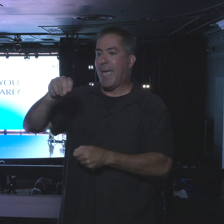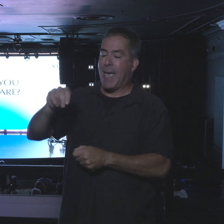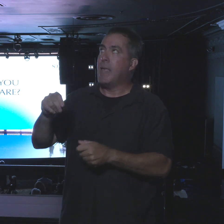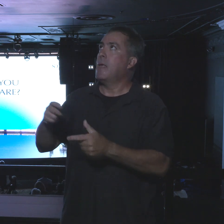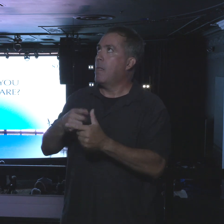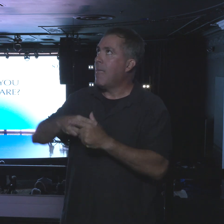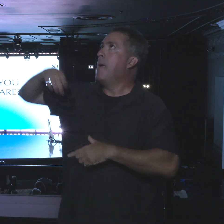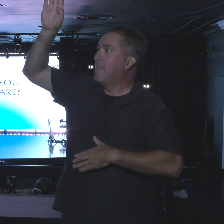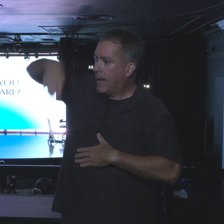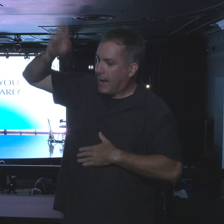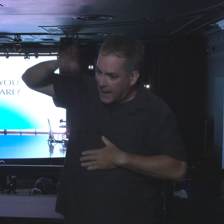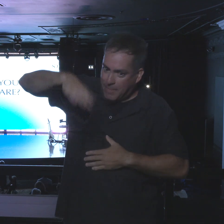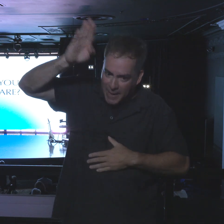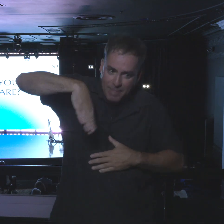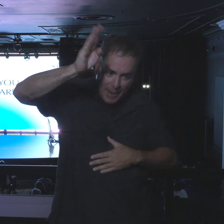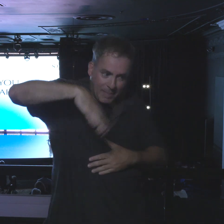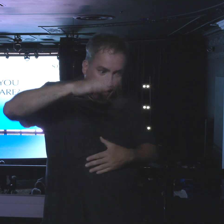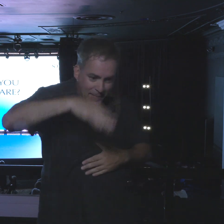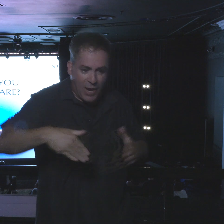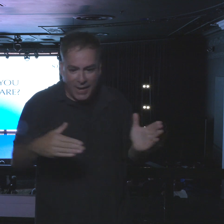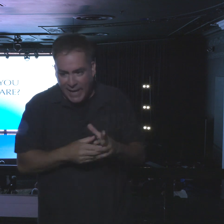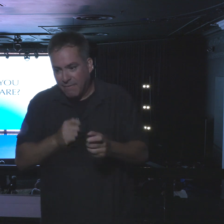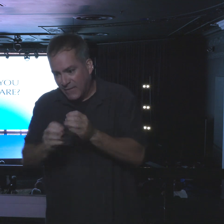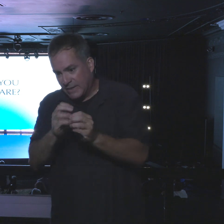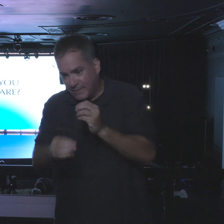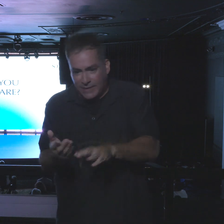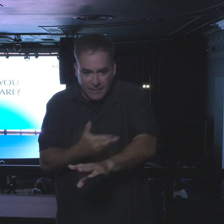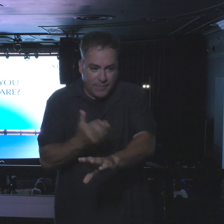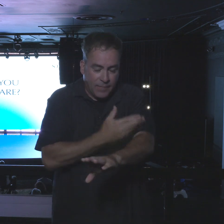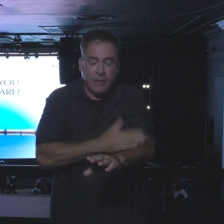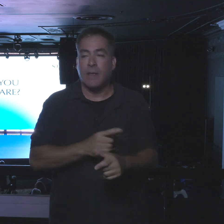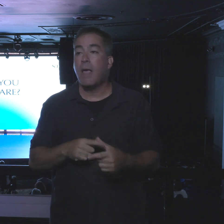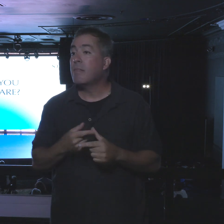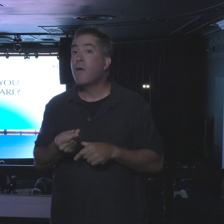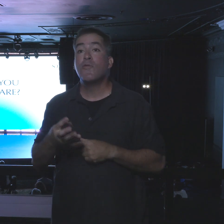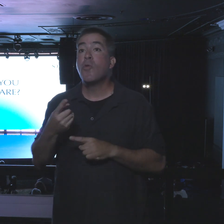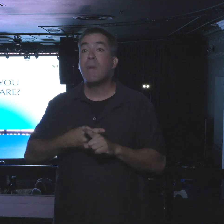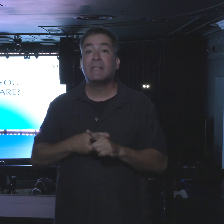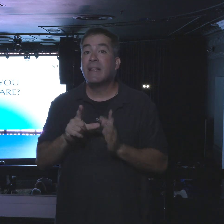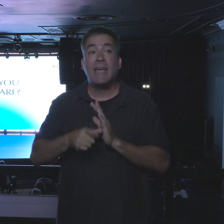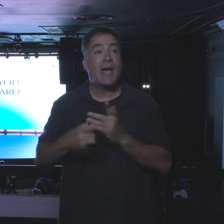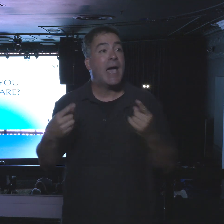Paint. Repatch. Few months later.